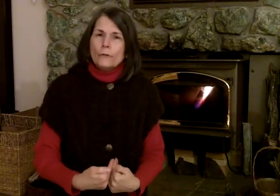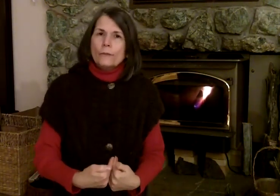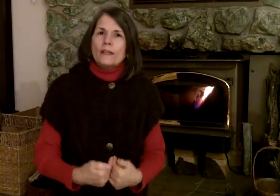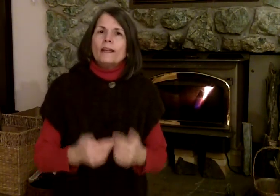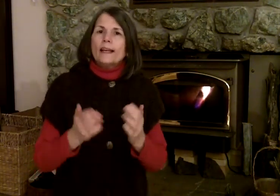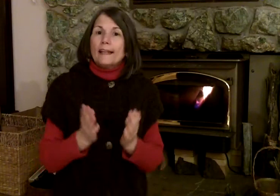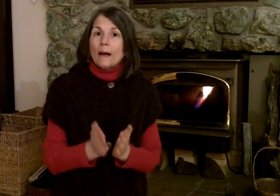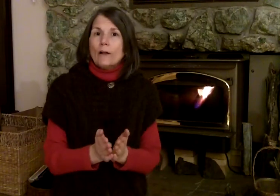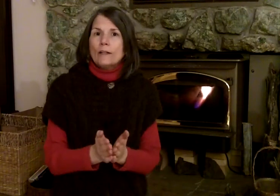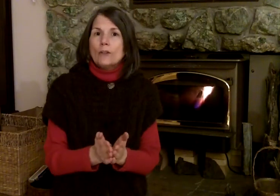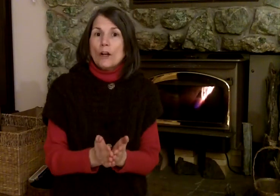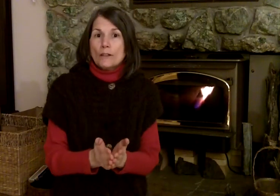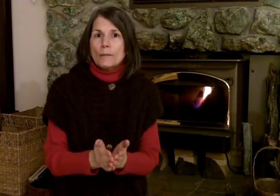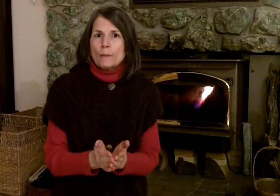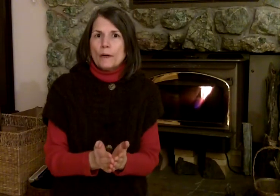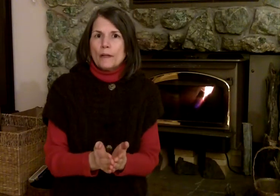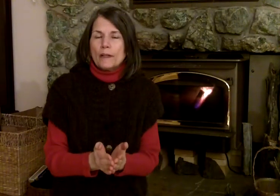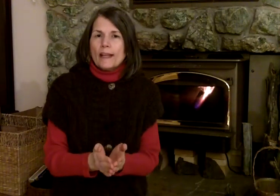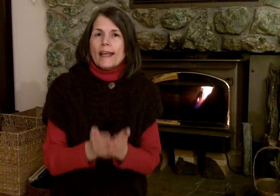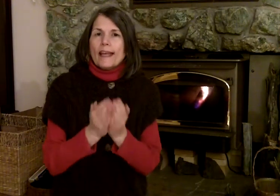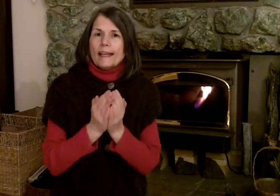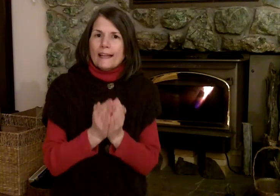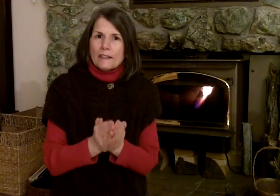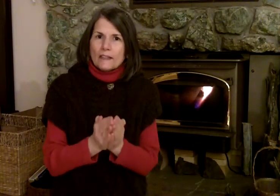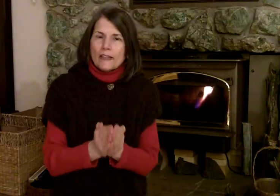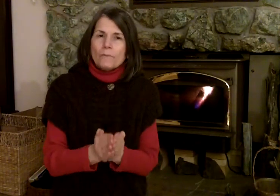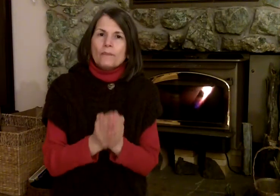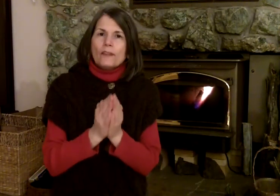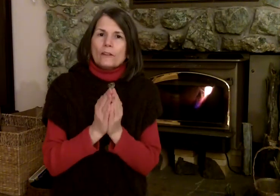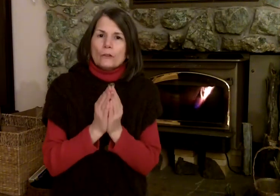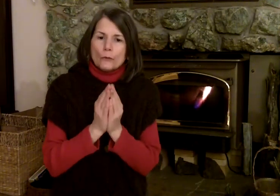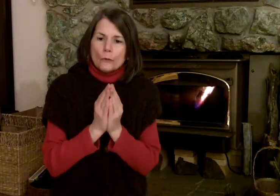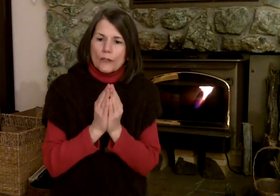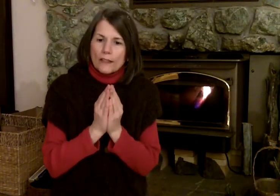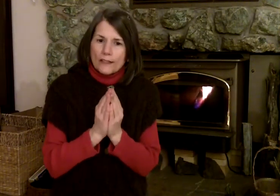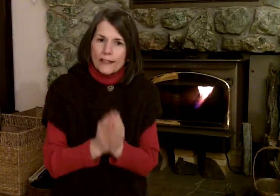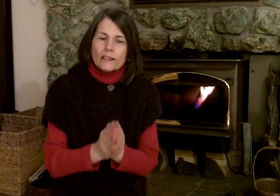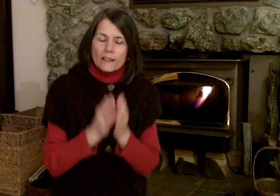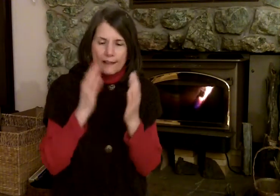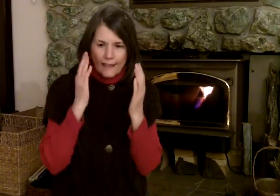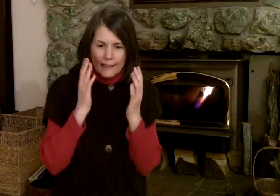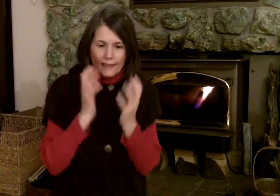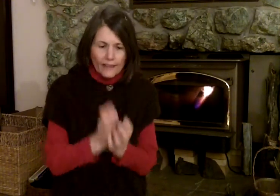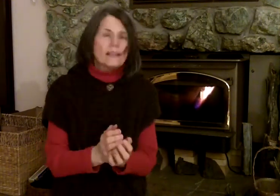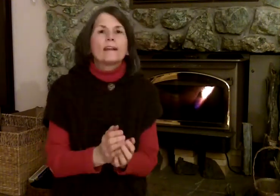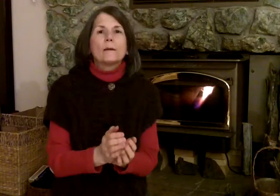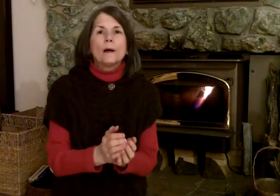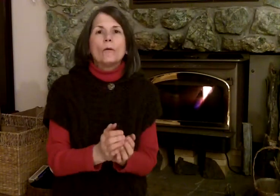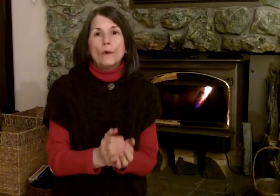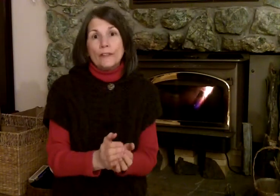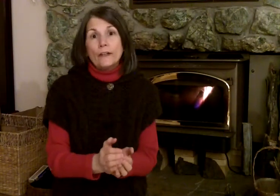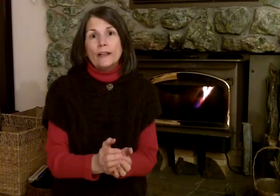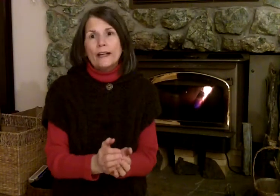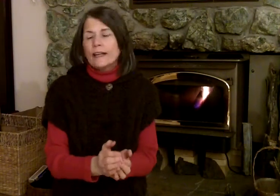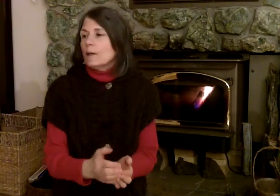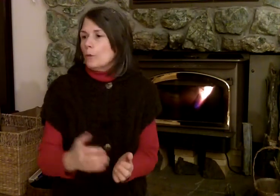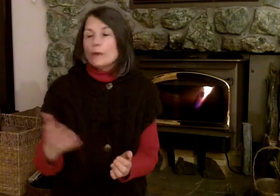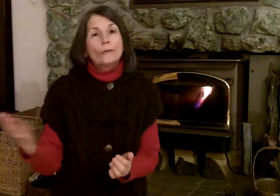from me, and how can I talk to them about it? Ask them to connect that thinking about what they're getting with